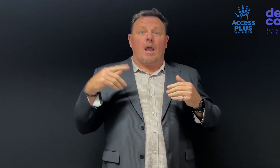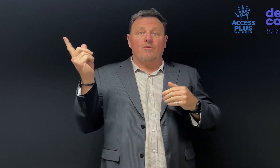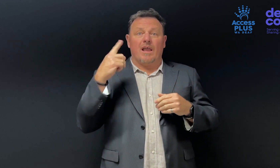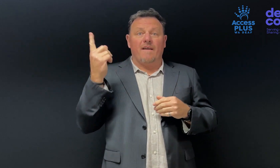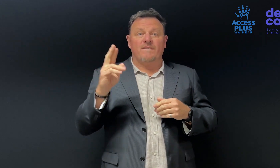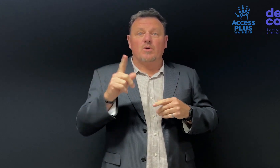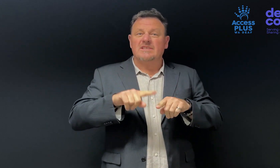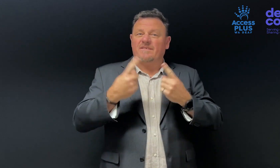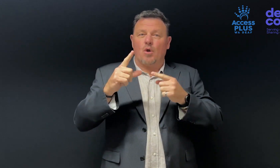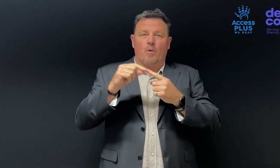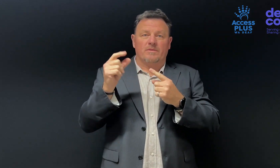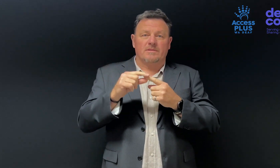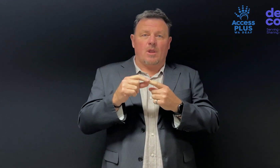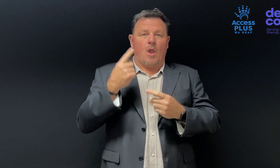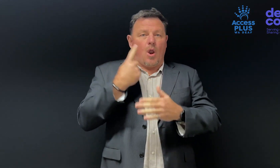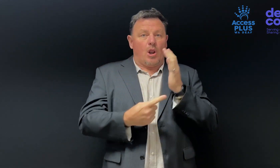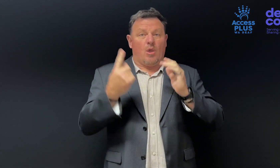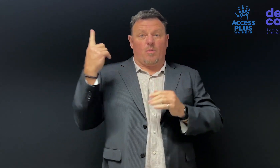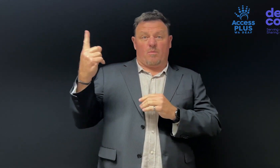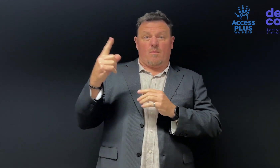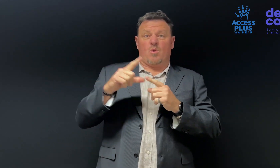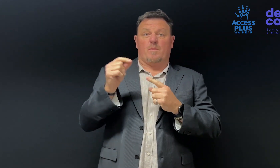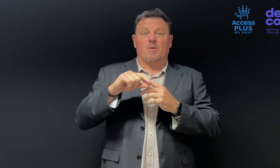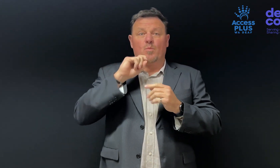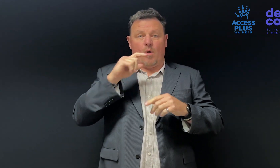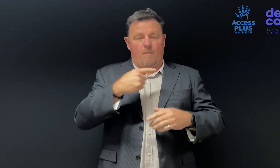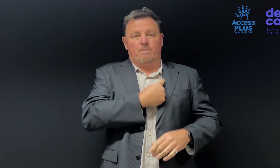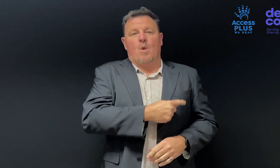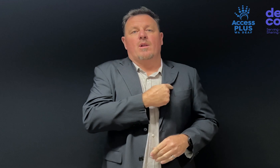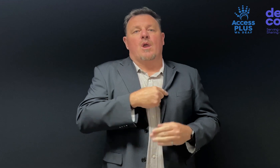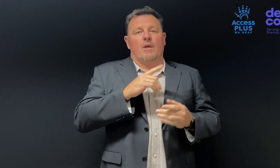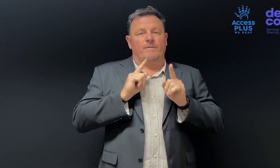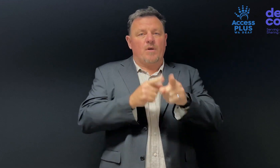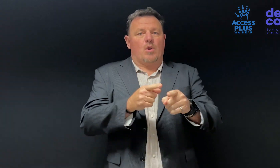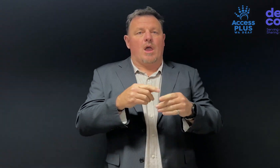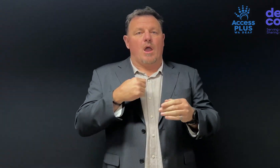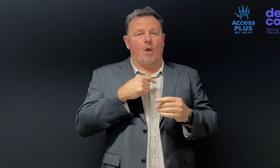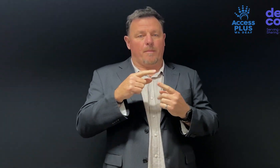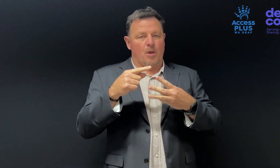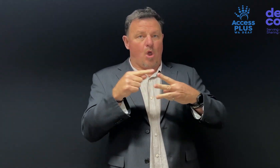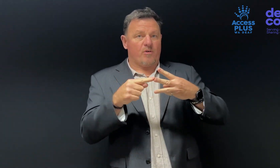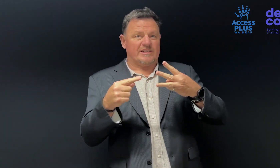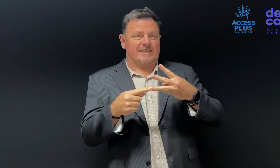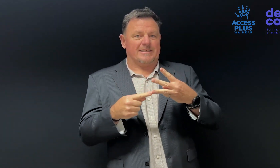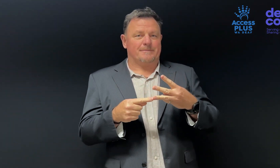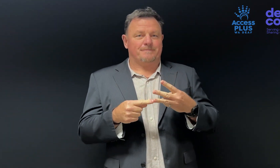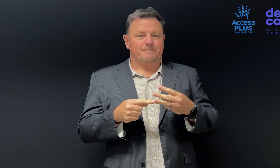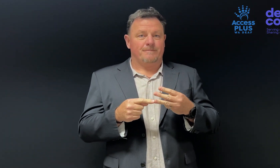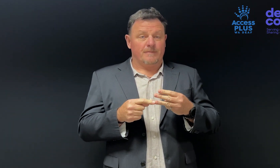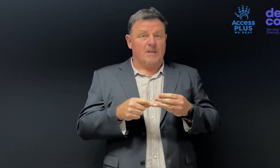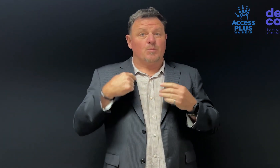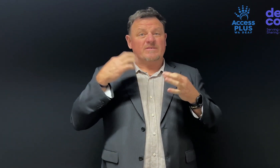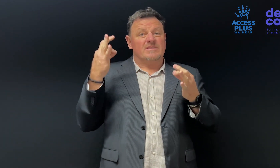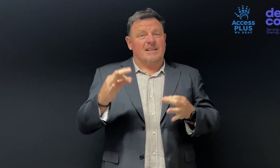We looked at different opportunities and there was only one option that was committed to seeing our priorities through.